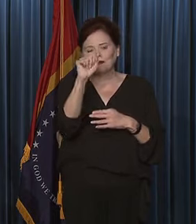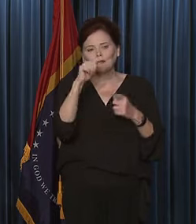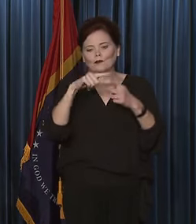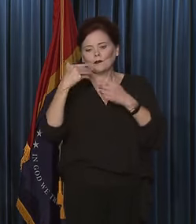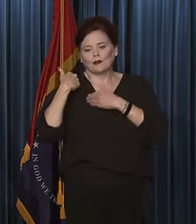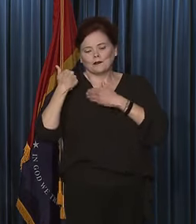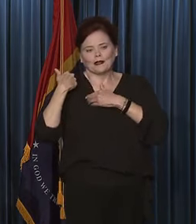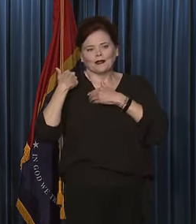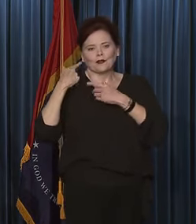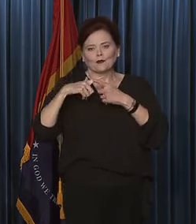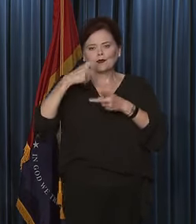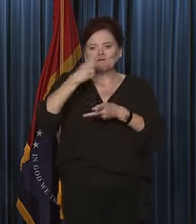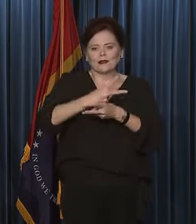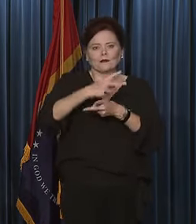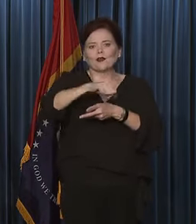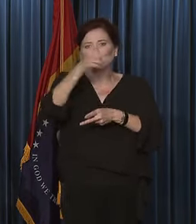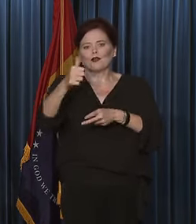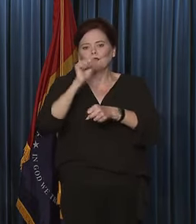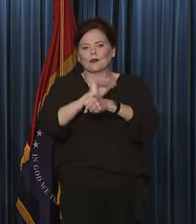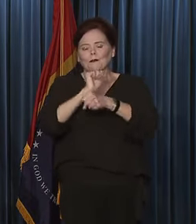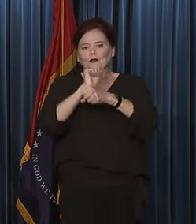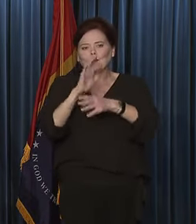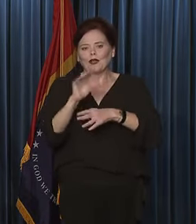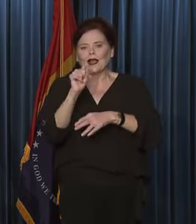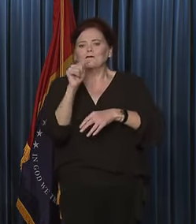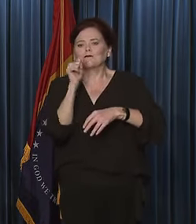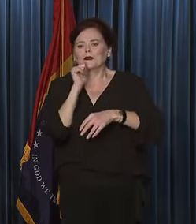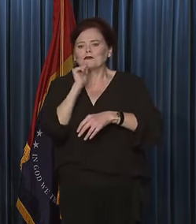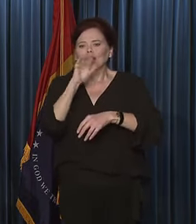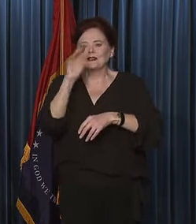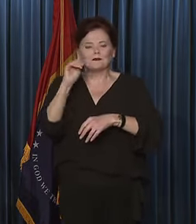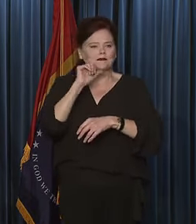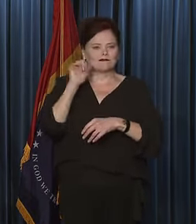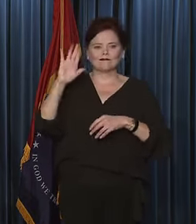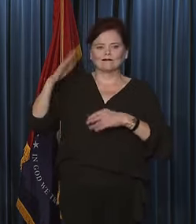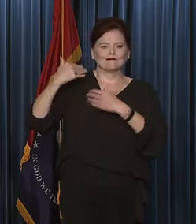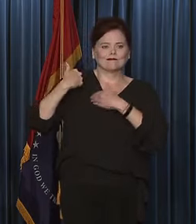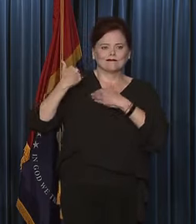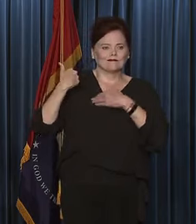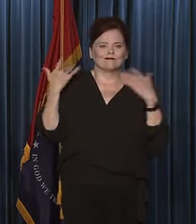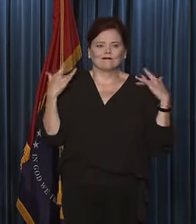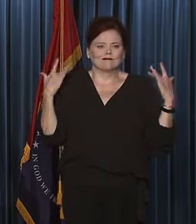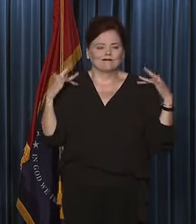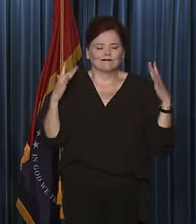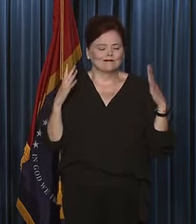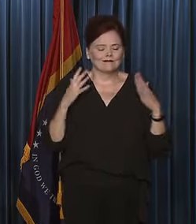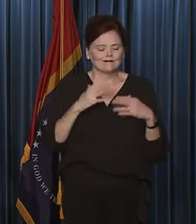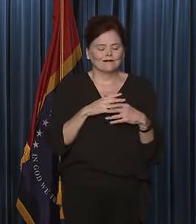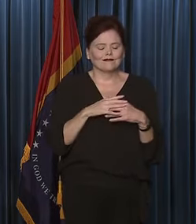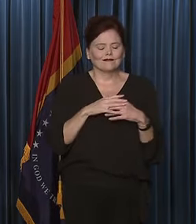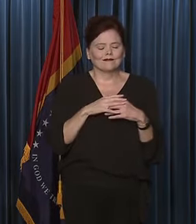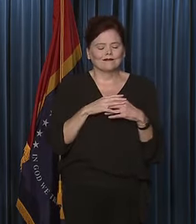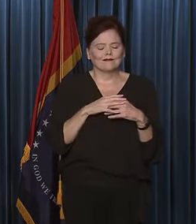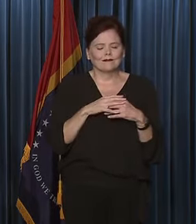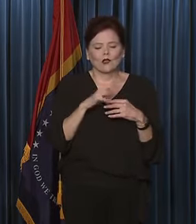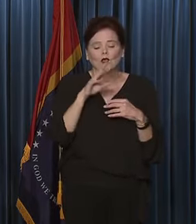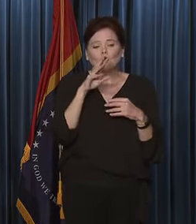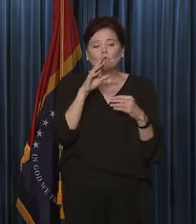to keep other individual employees at private employers here. Clearly wages.